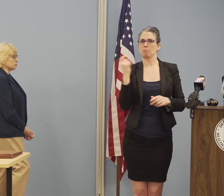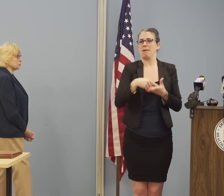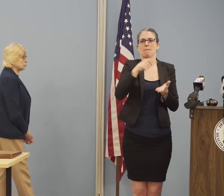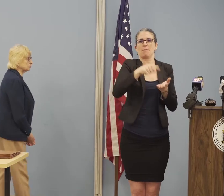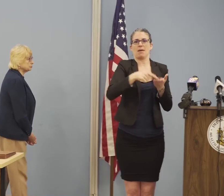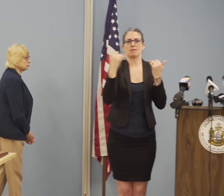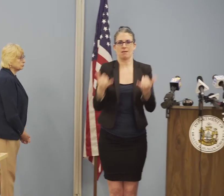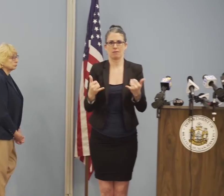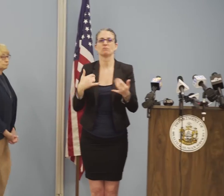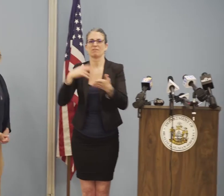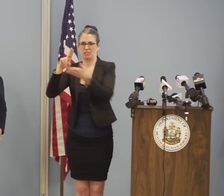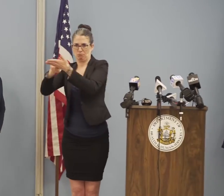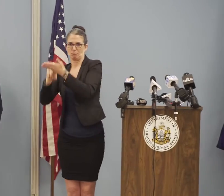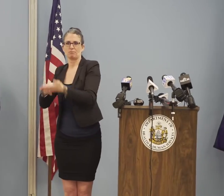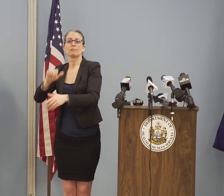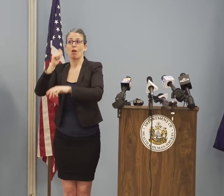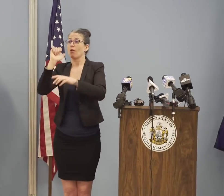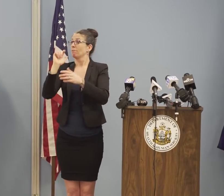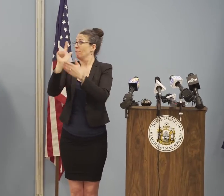your questions.